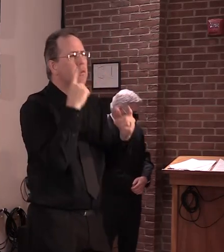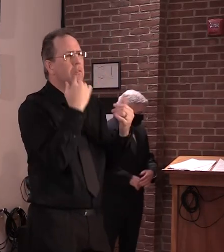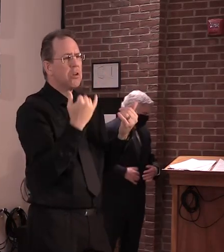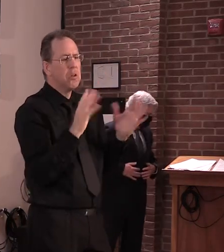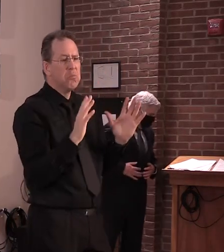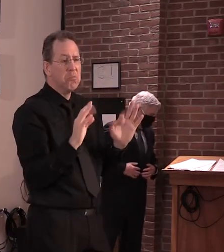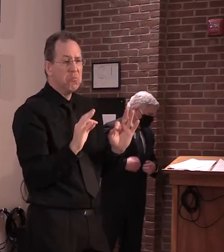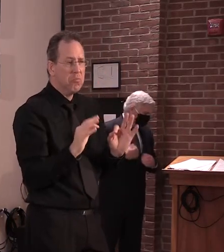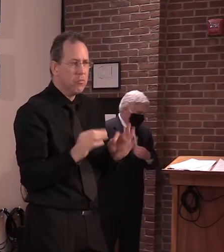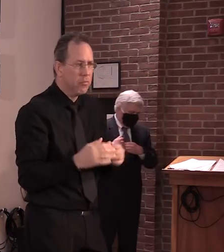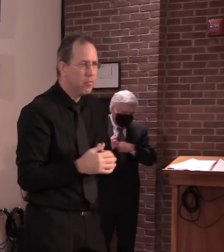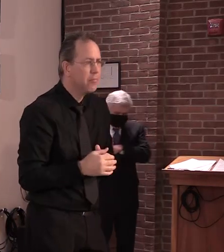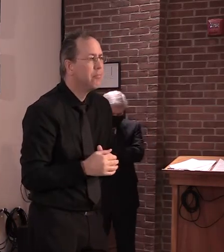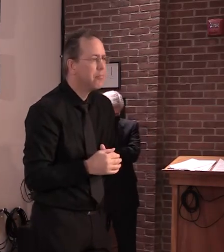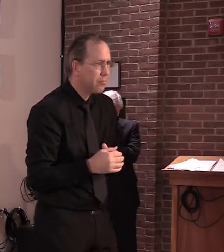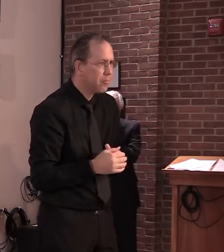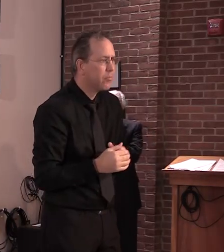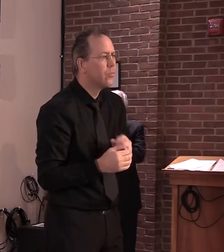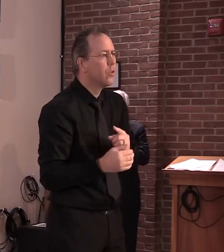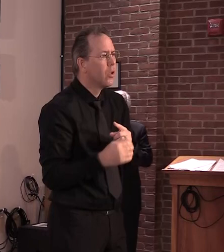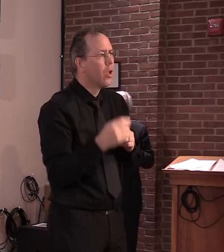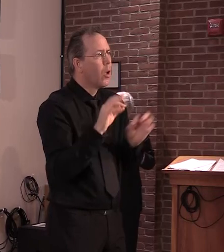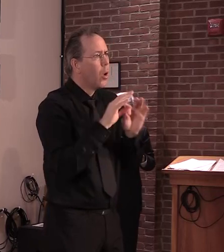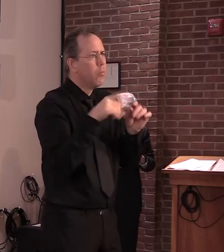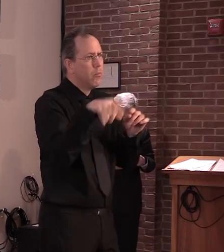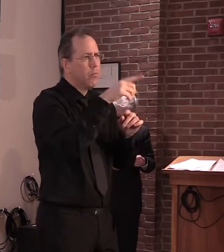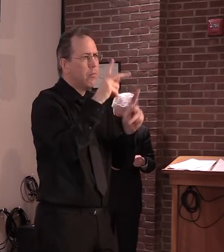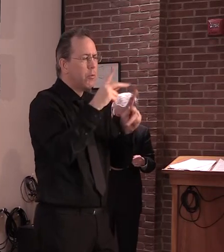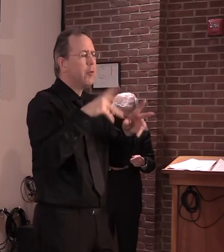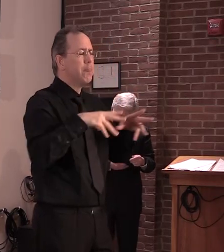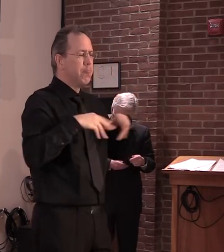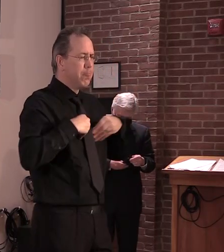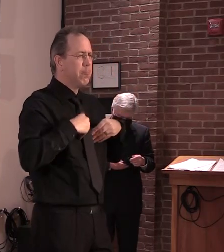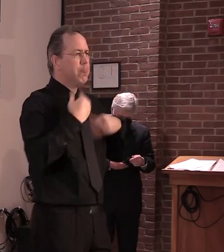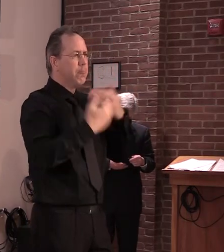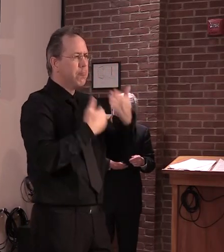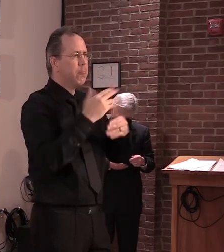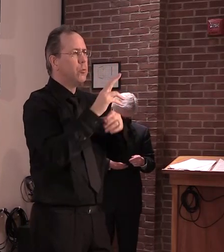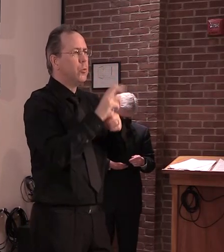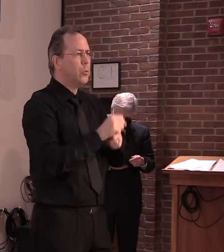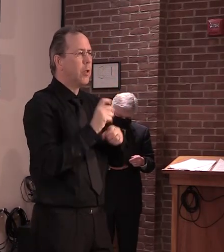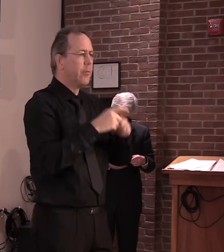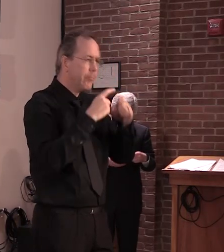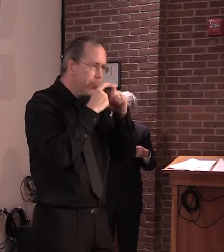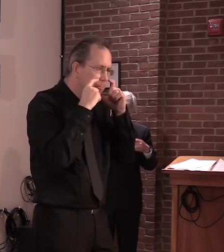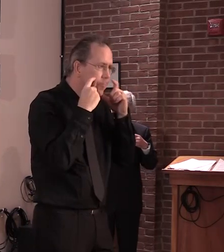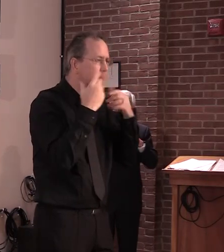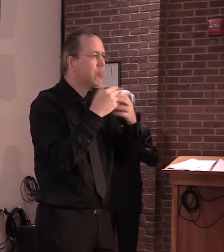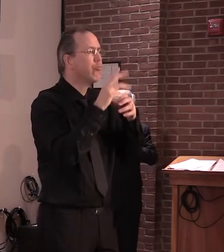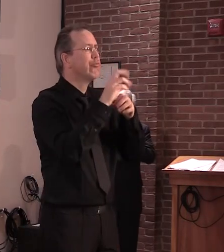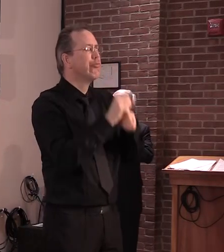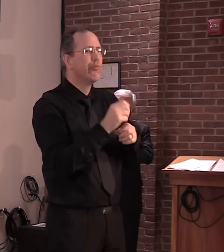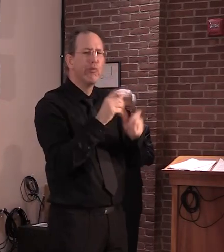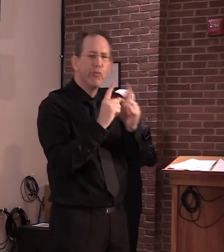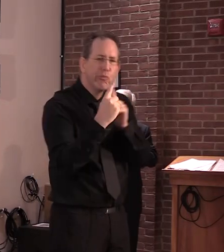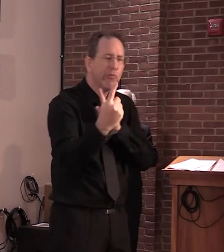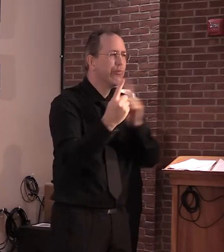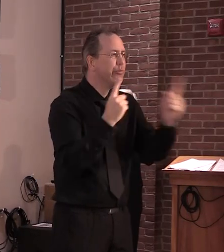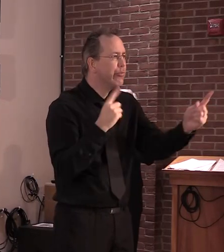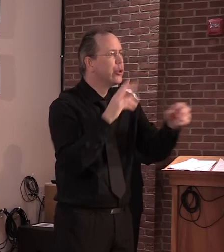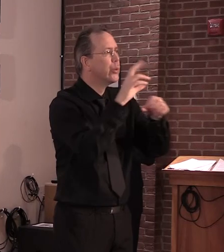will be more socially acceptable in the future, and the culture will change, and this will become more habit forming.